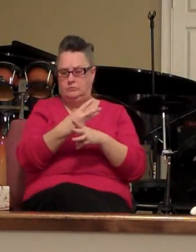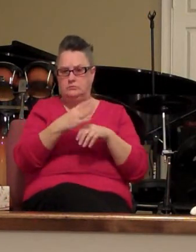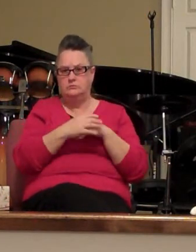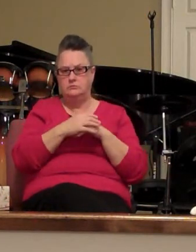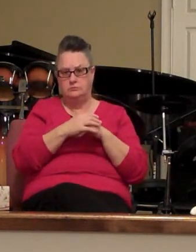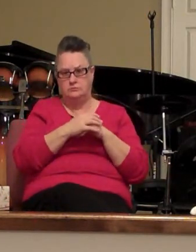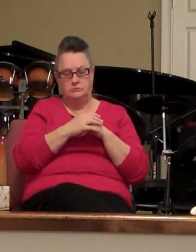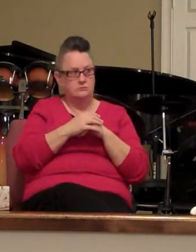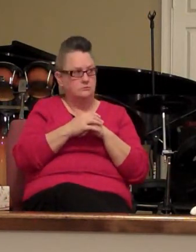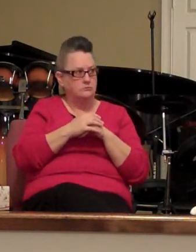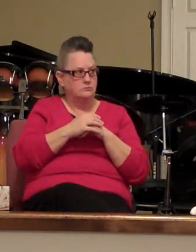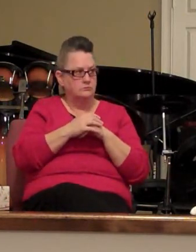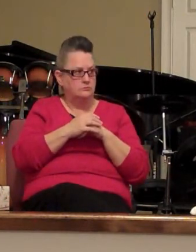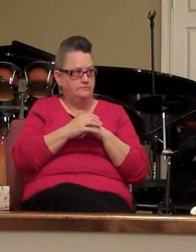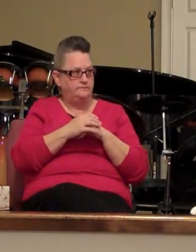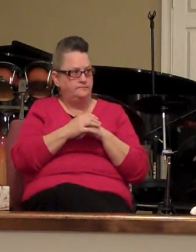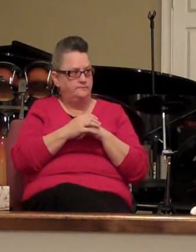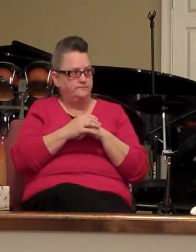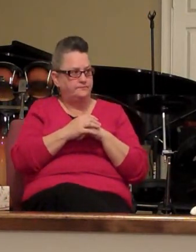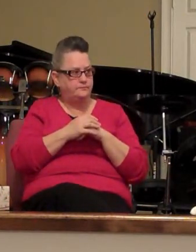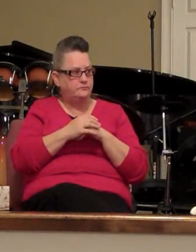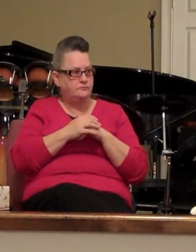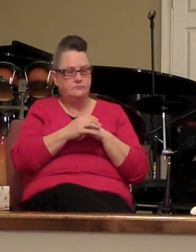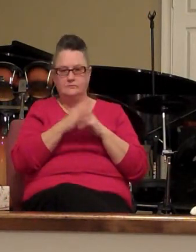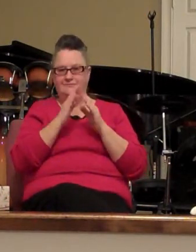hold my back hold on don't jump on me I'm calling